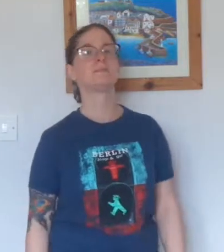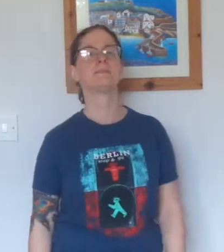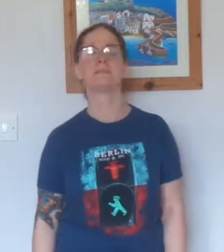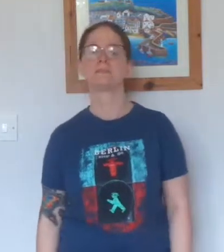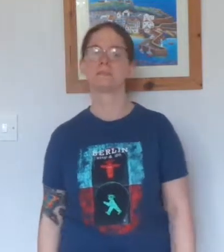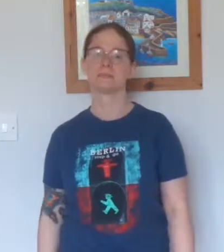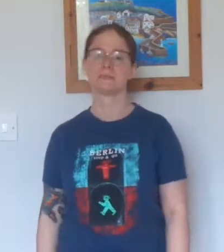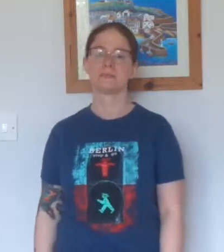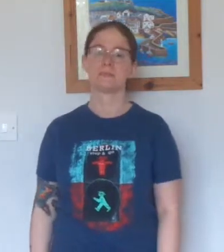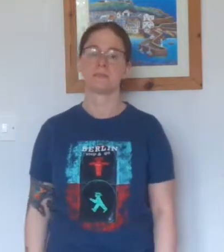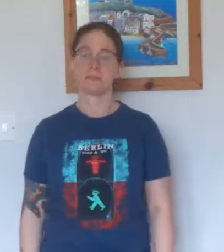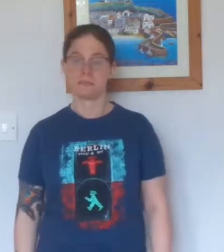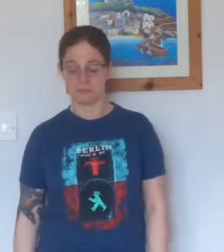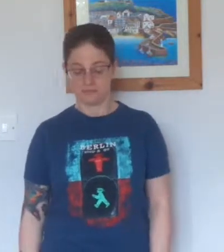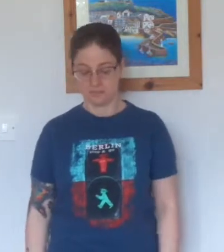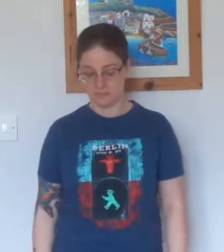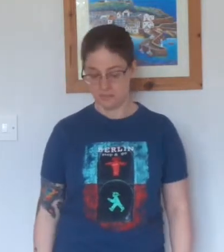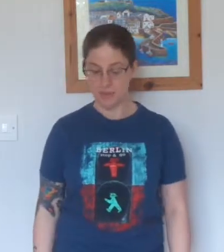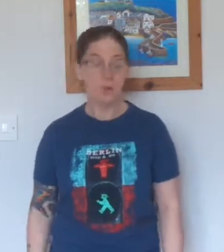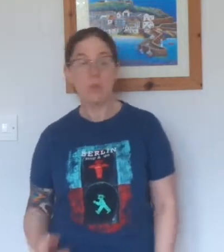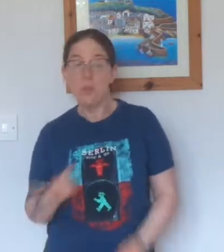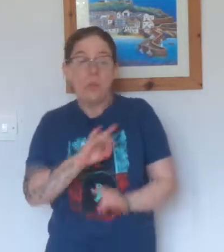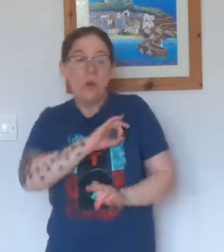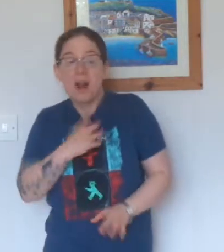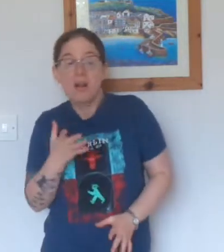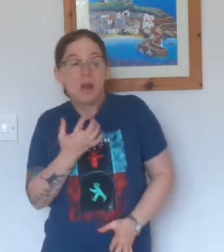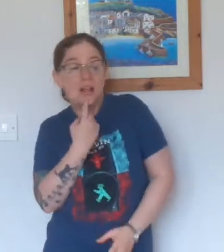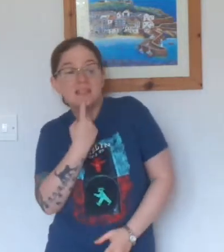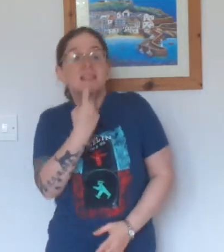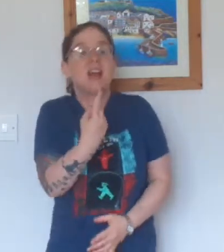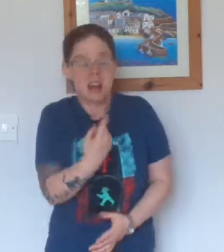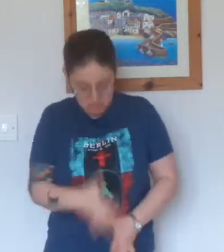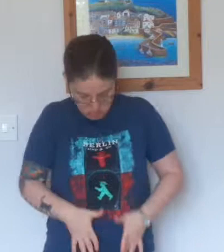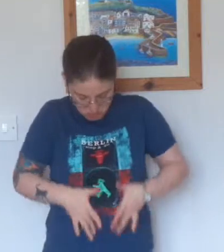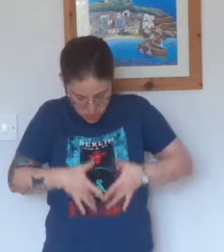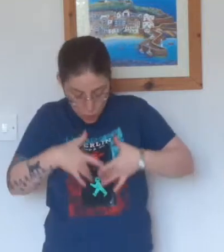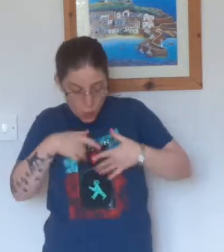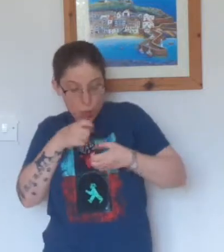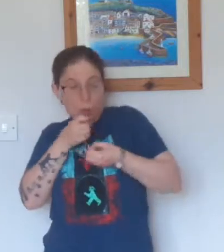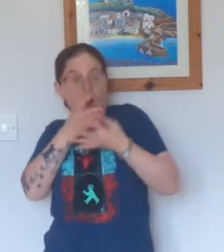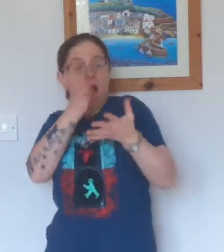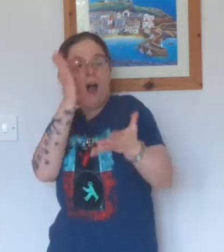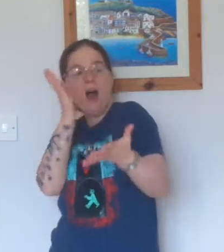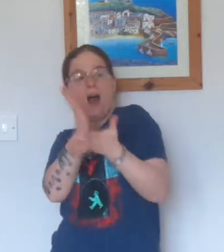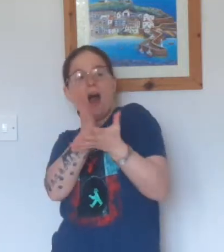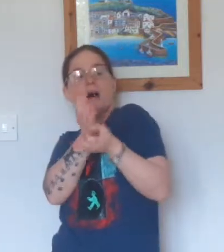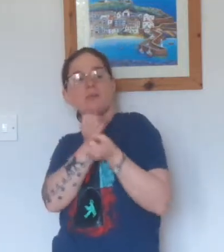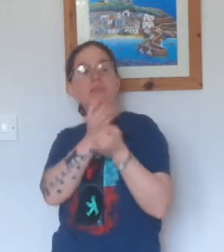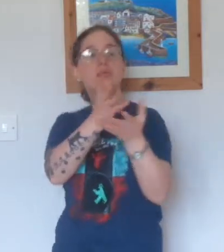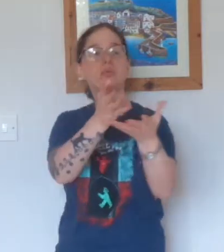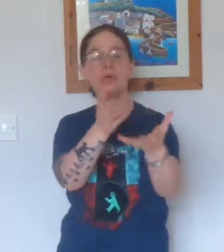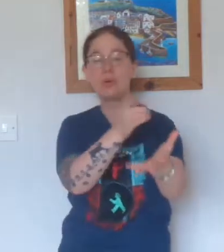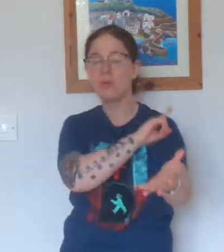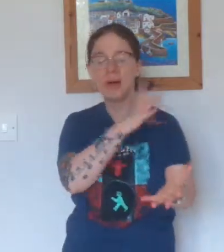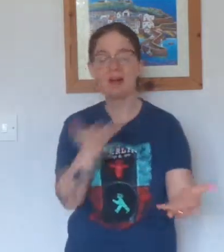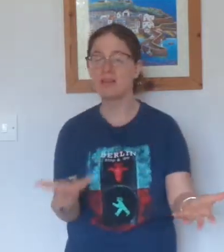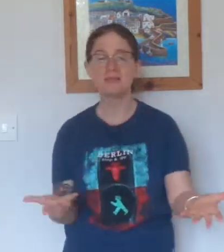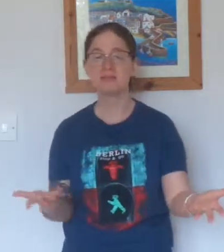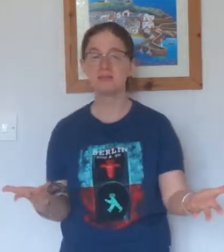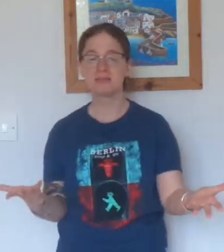Why didn't I say the things I needed to say? How could I let